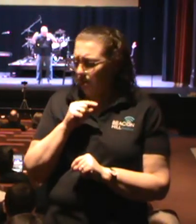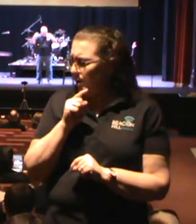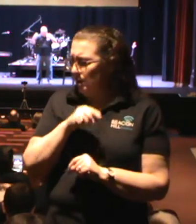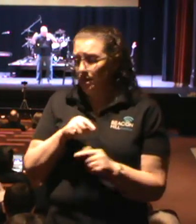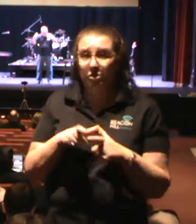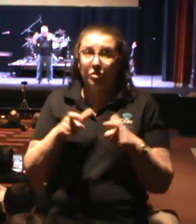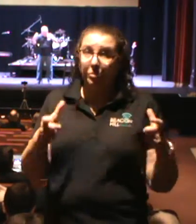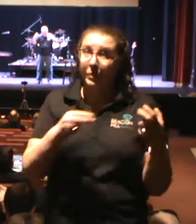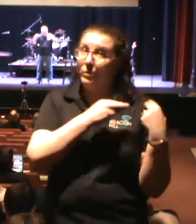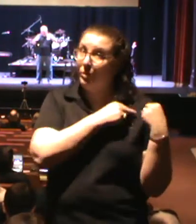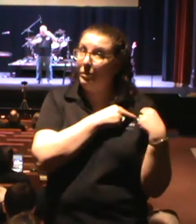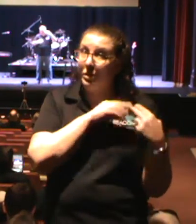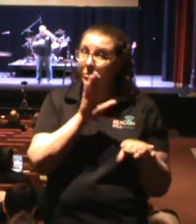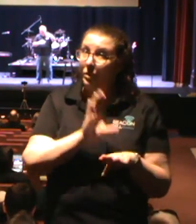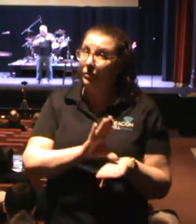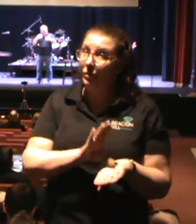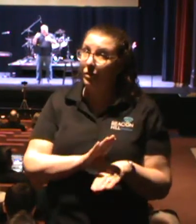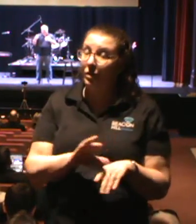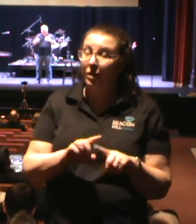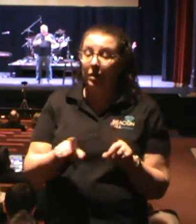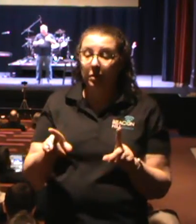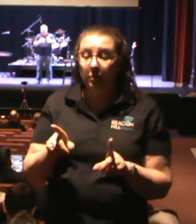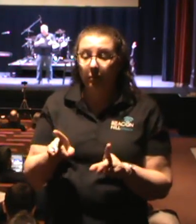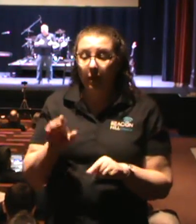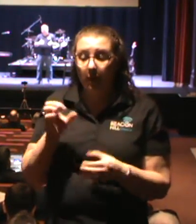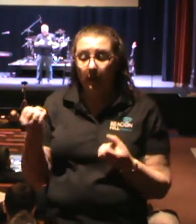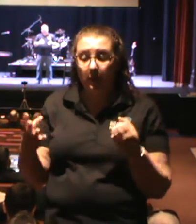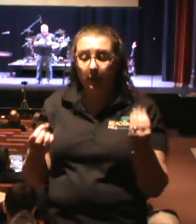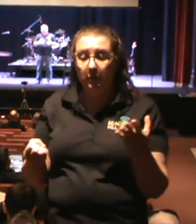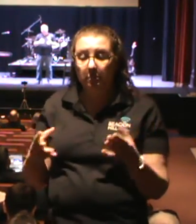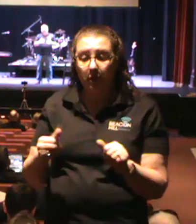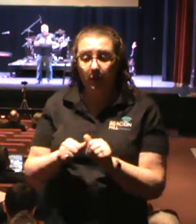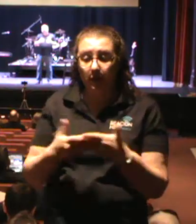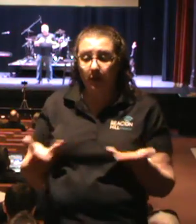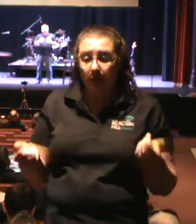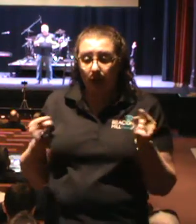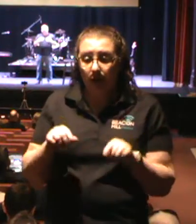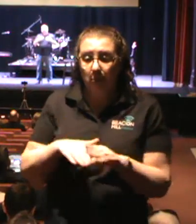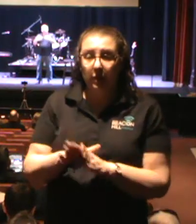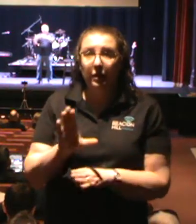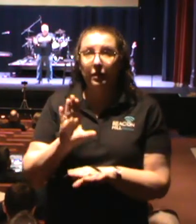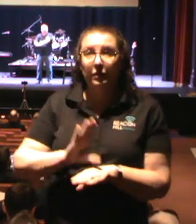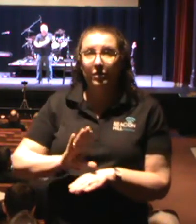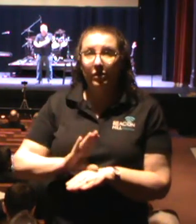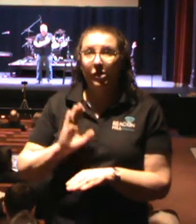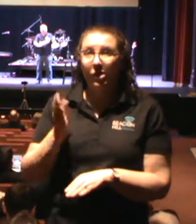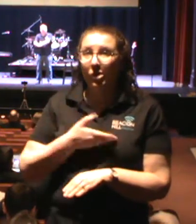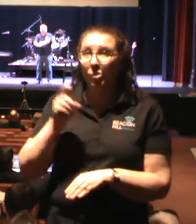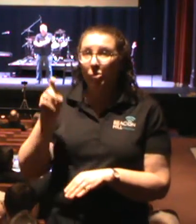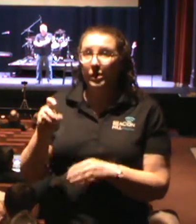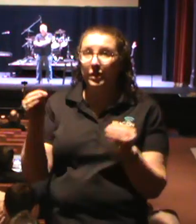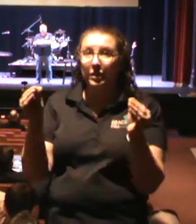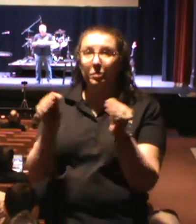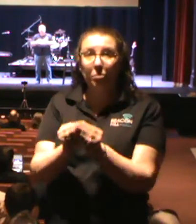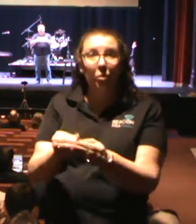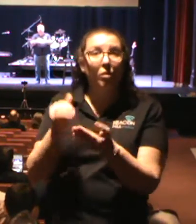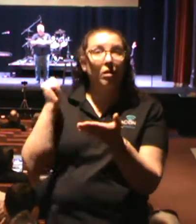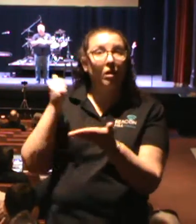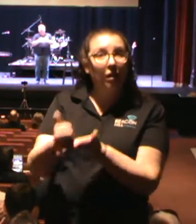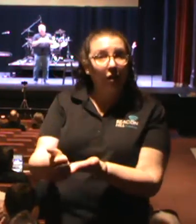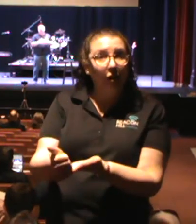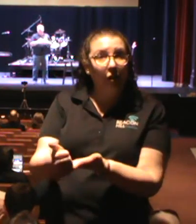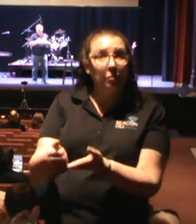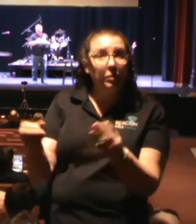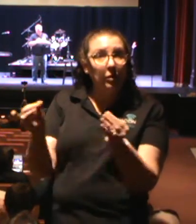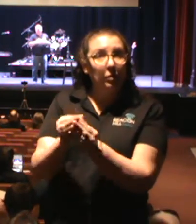things for our church. But there's a lot of things that are going on in the church that we need more help with. We need more